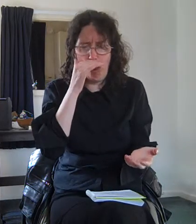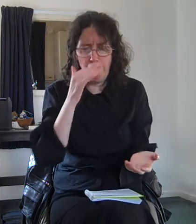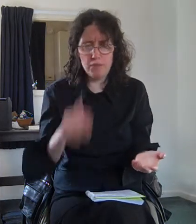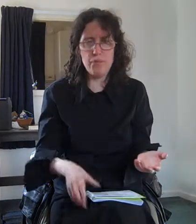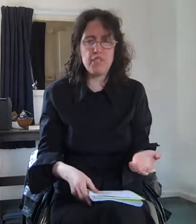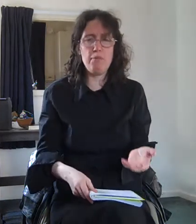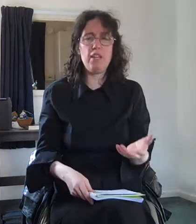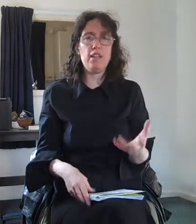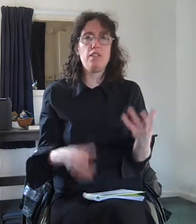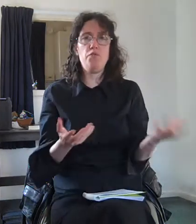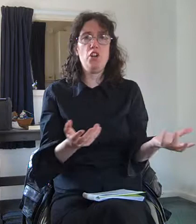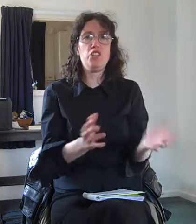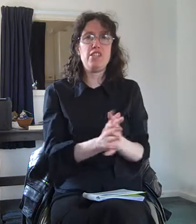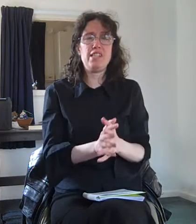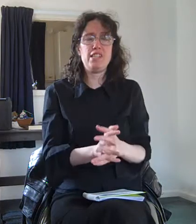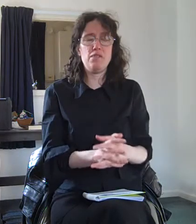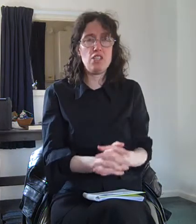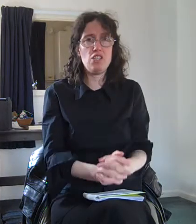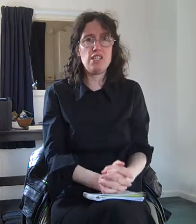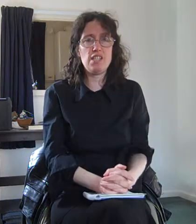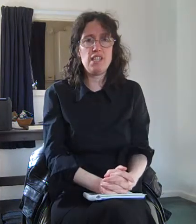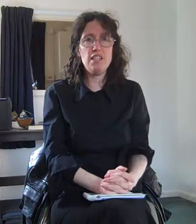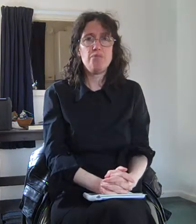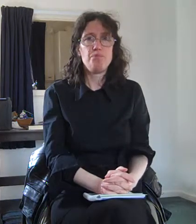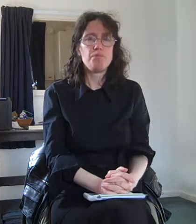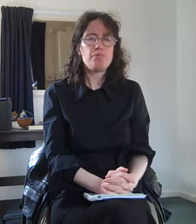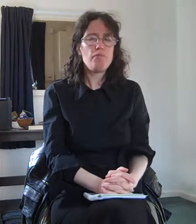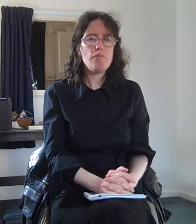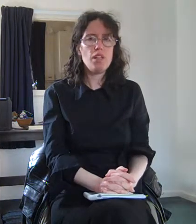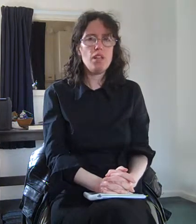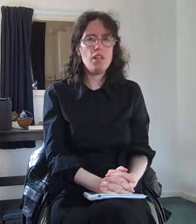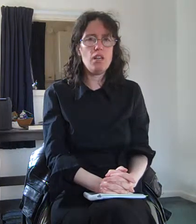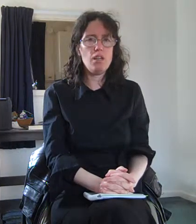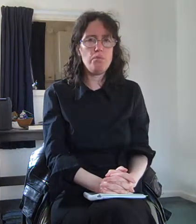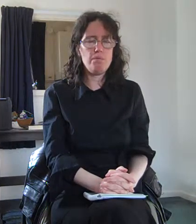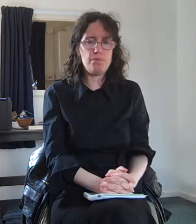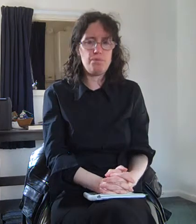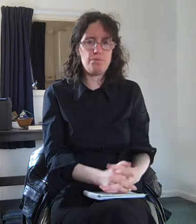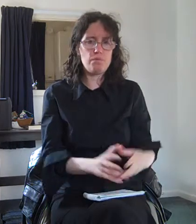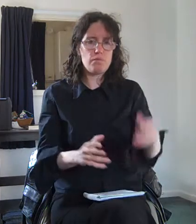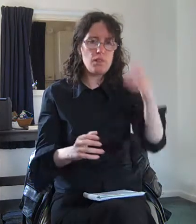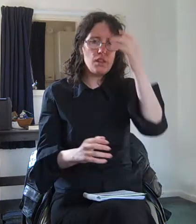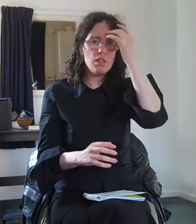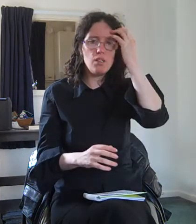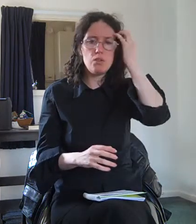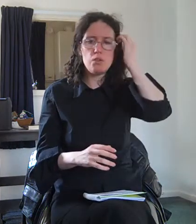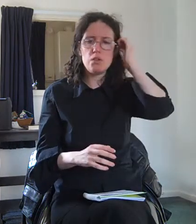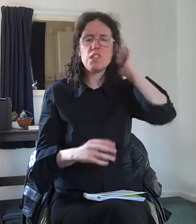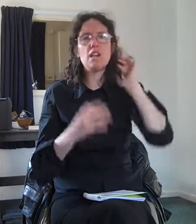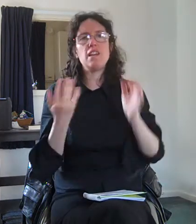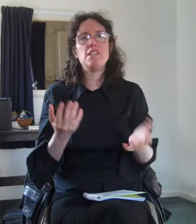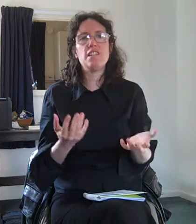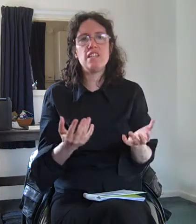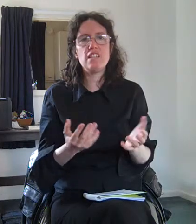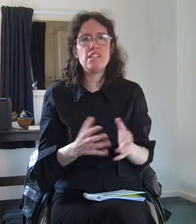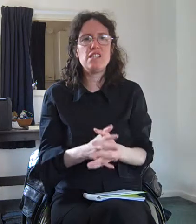something like convergence insufficiency um or tired eyes